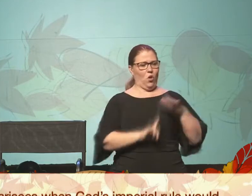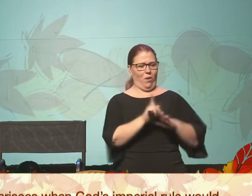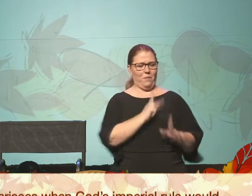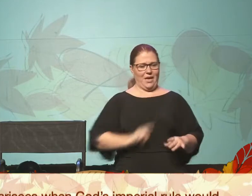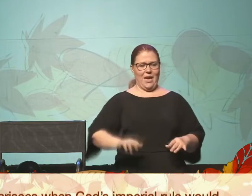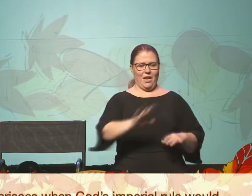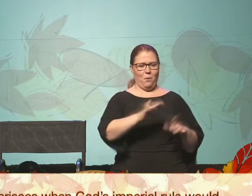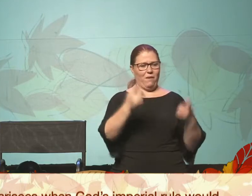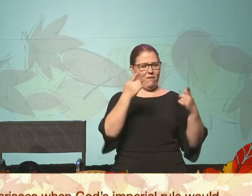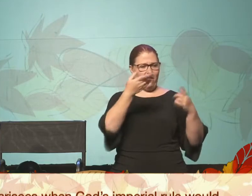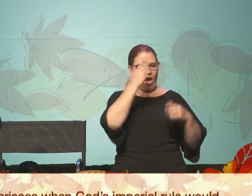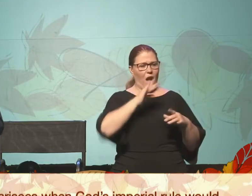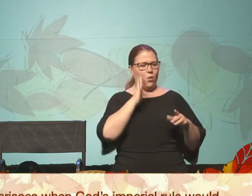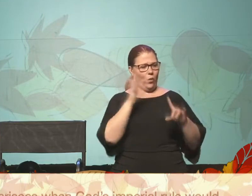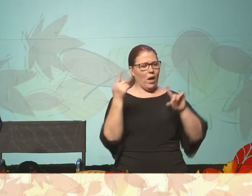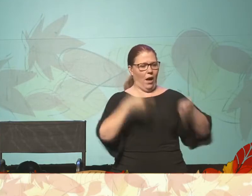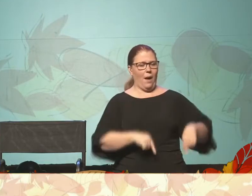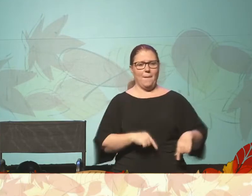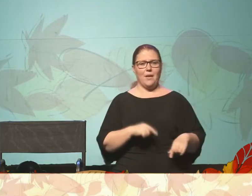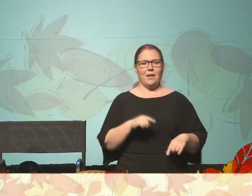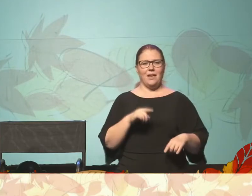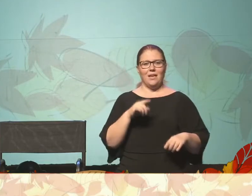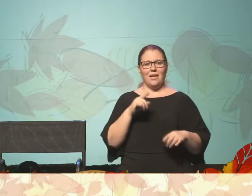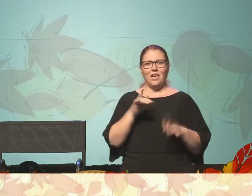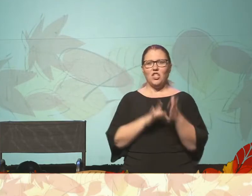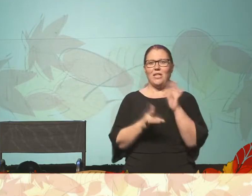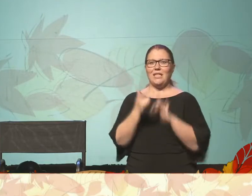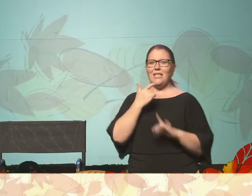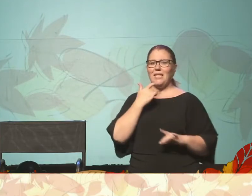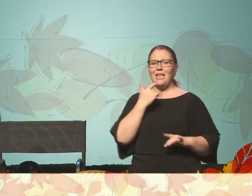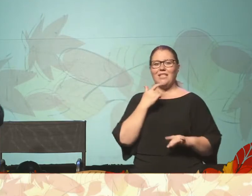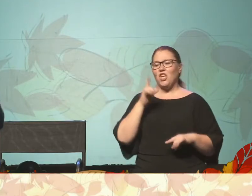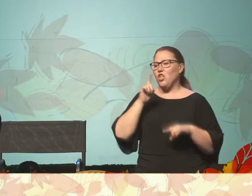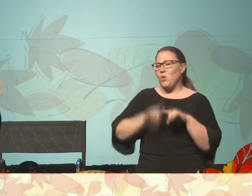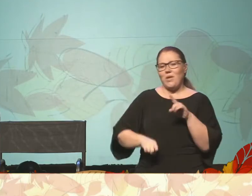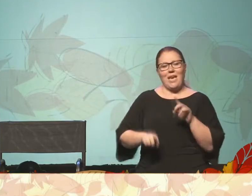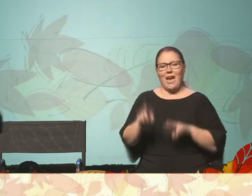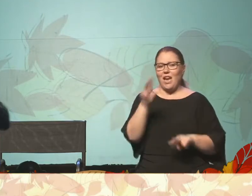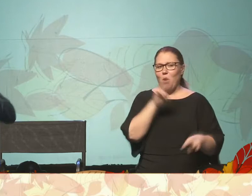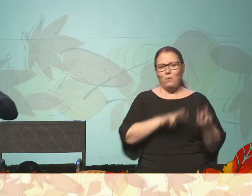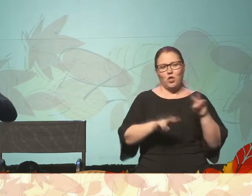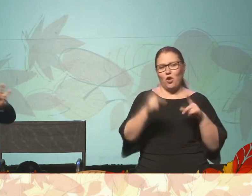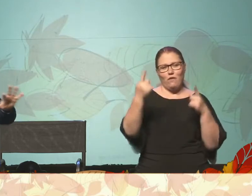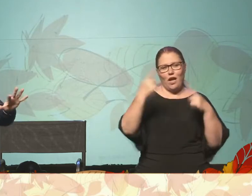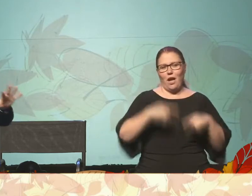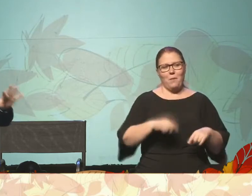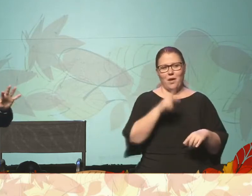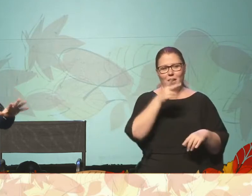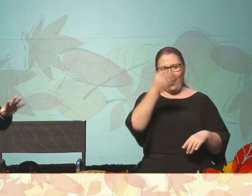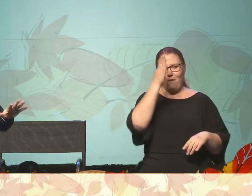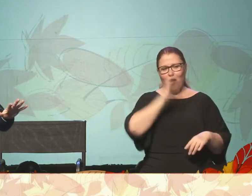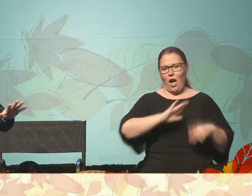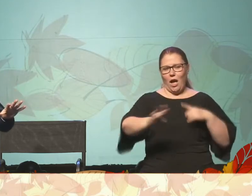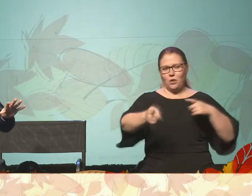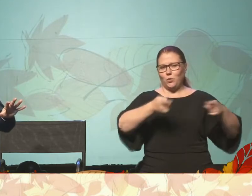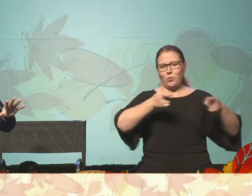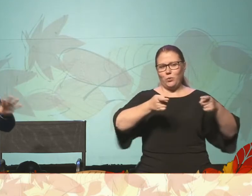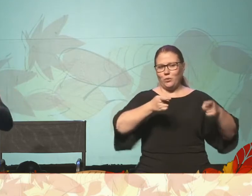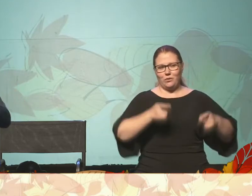of God going to come, this is what he says. He says, you won't be able to observe the coming of God's imperial rule.